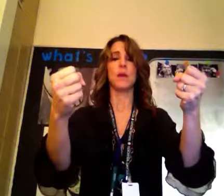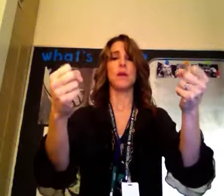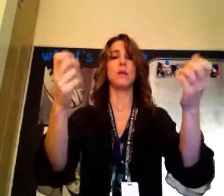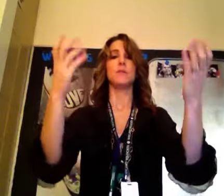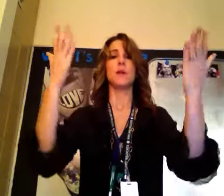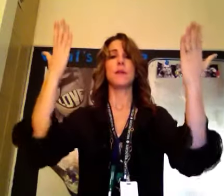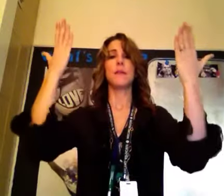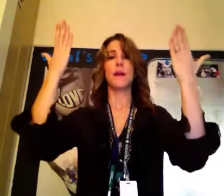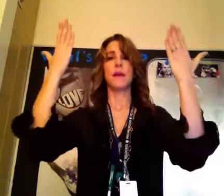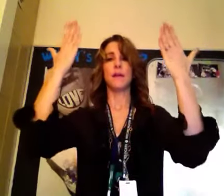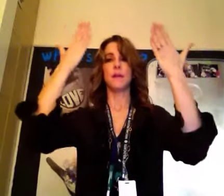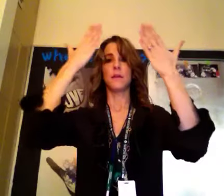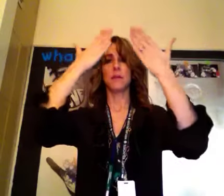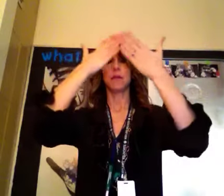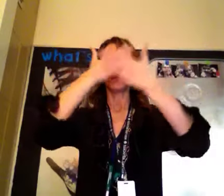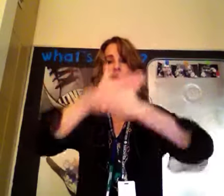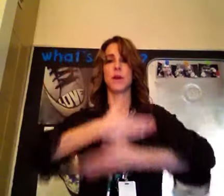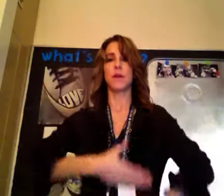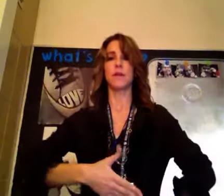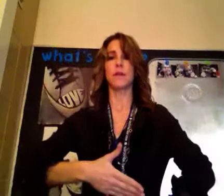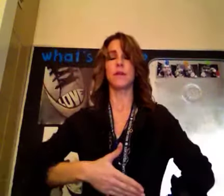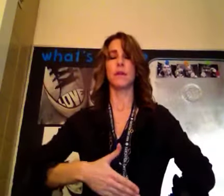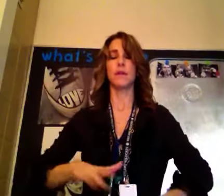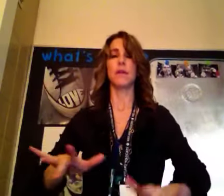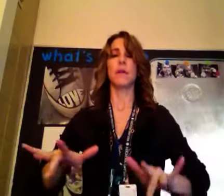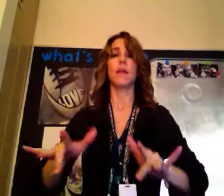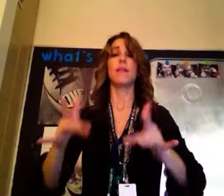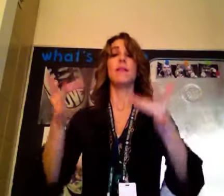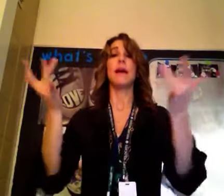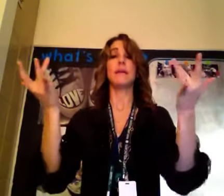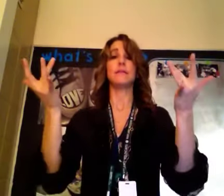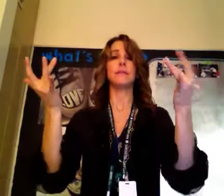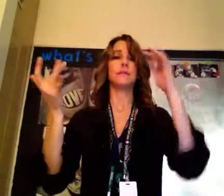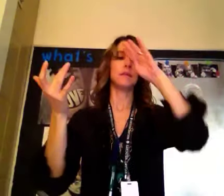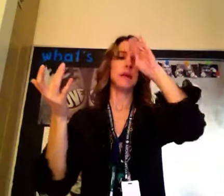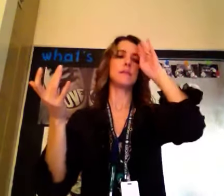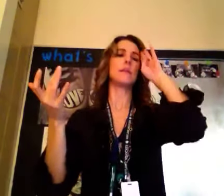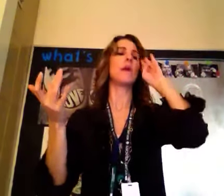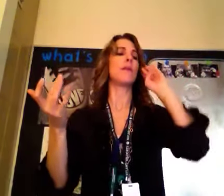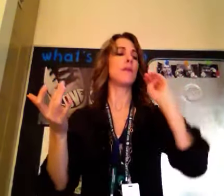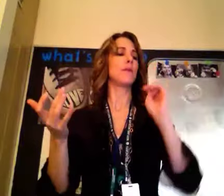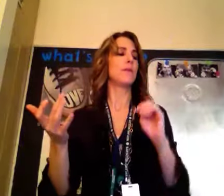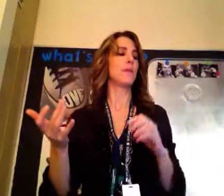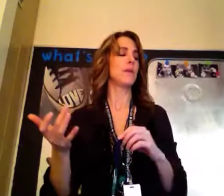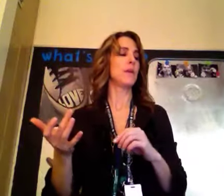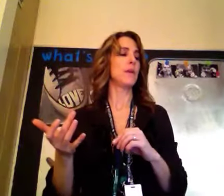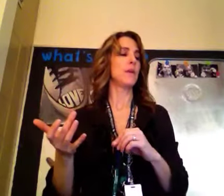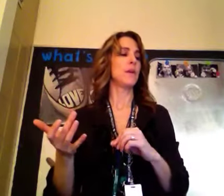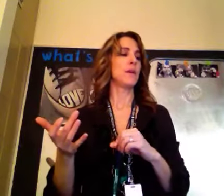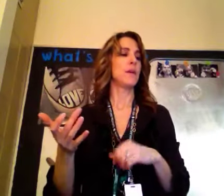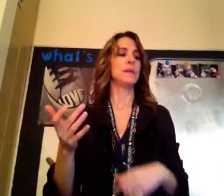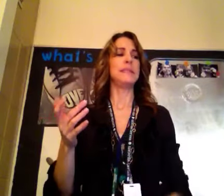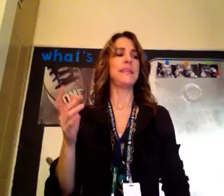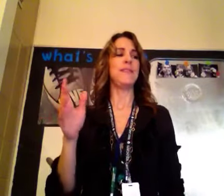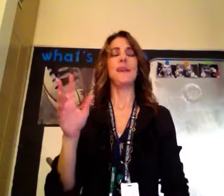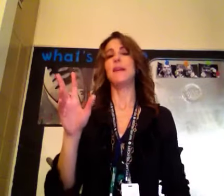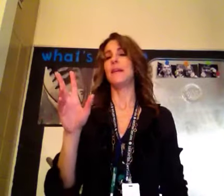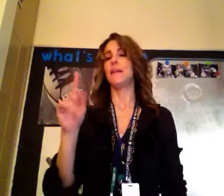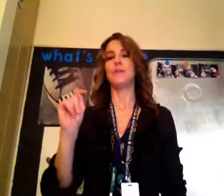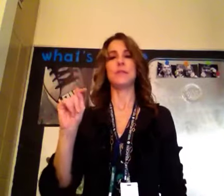Dark and light, dark, light, as in color. TV, you just